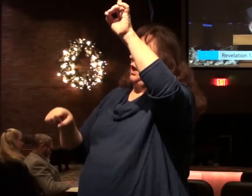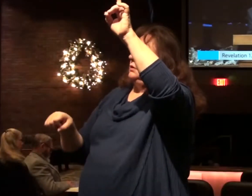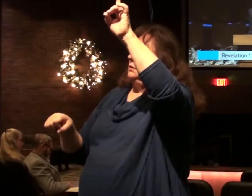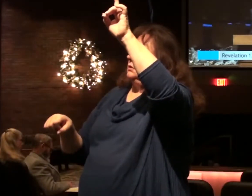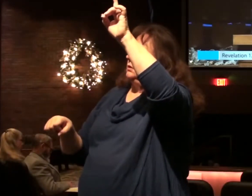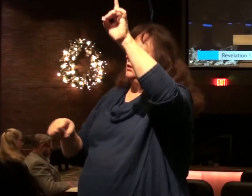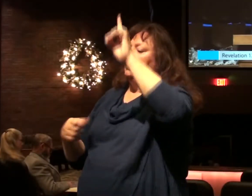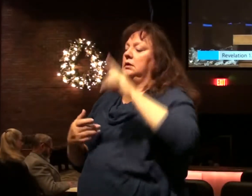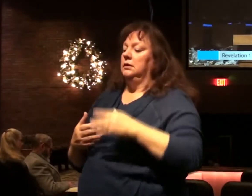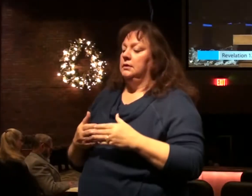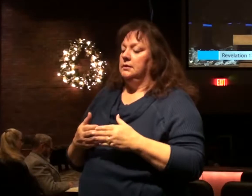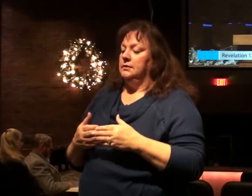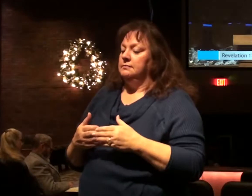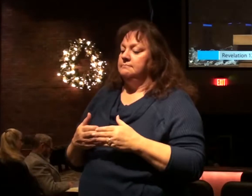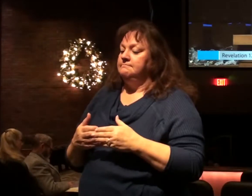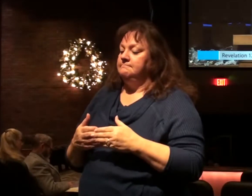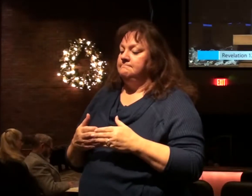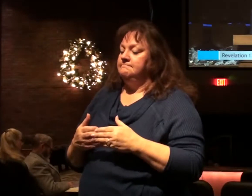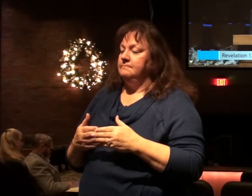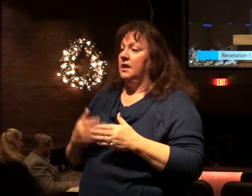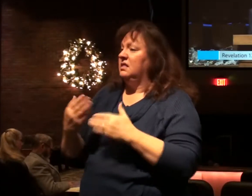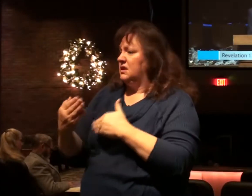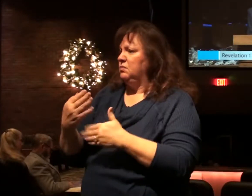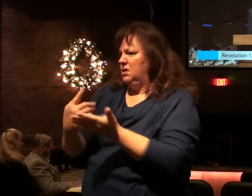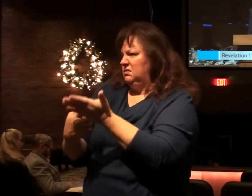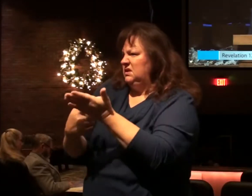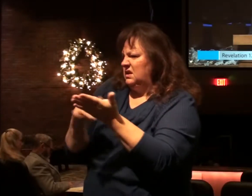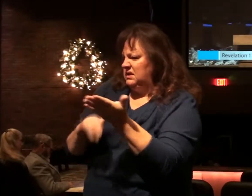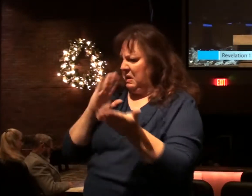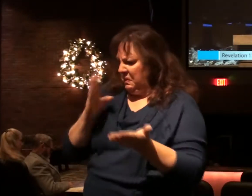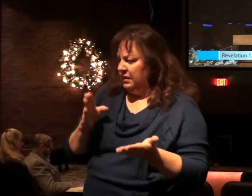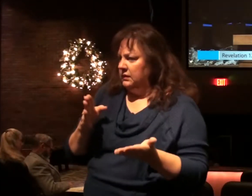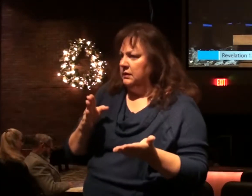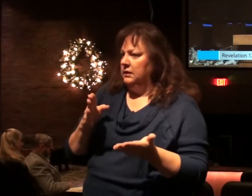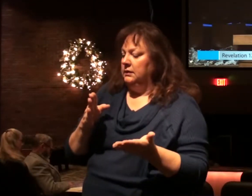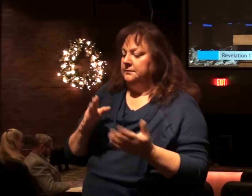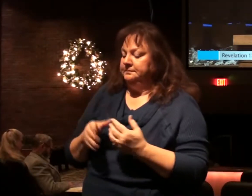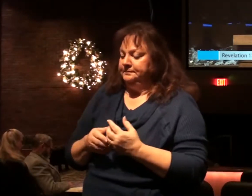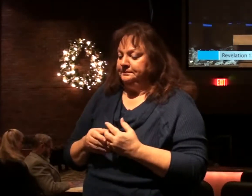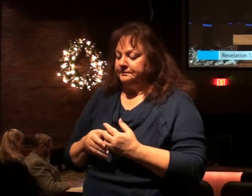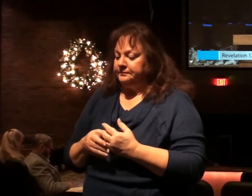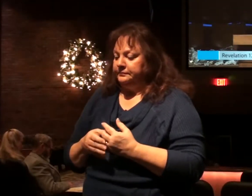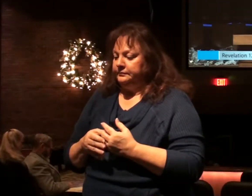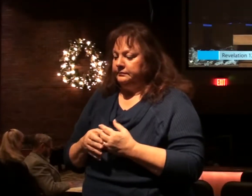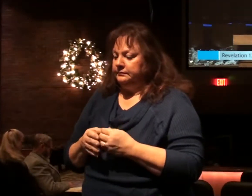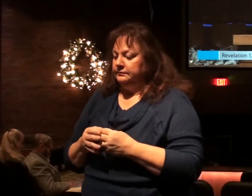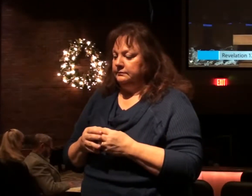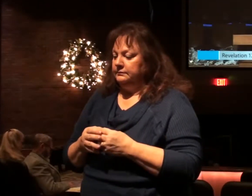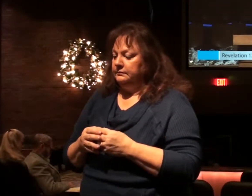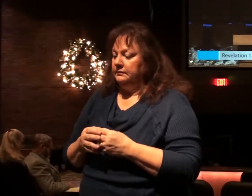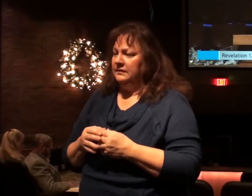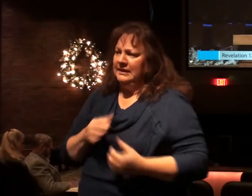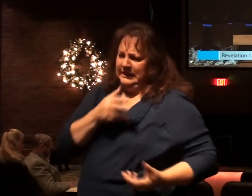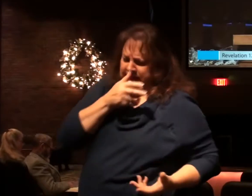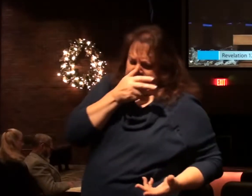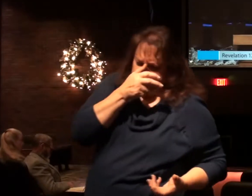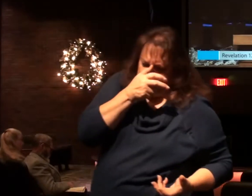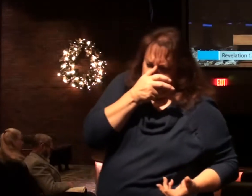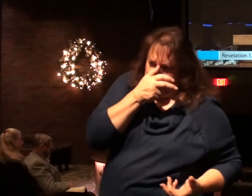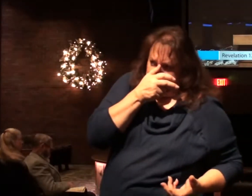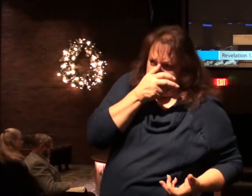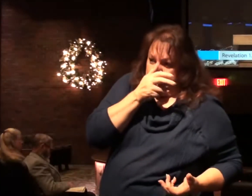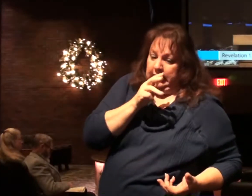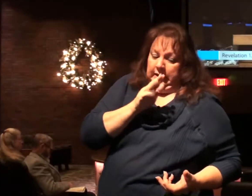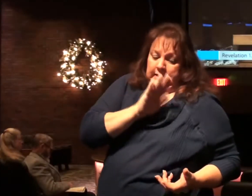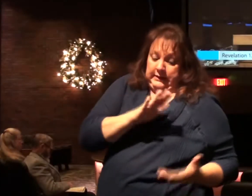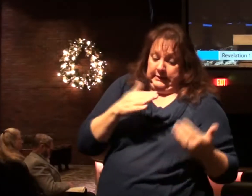This will come up in our study this morning. We've looked at it earlier. So Satan and the fallen